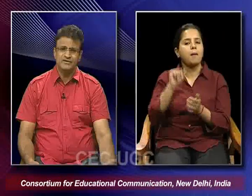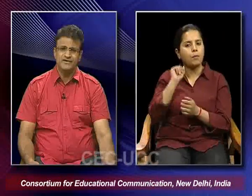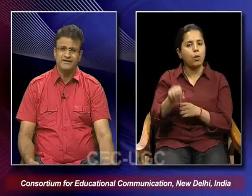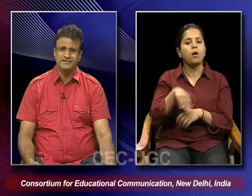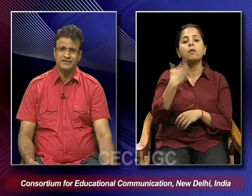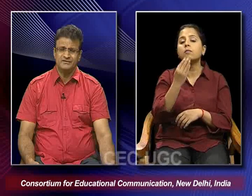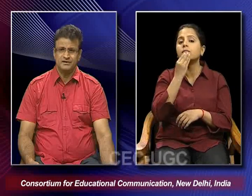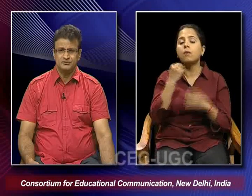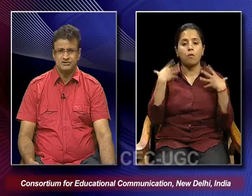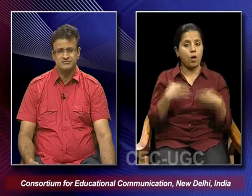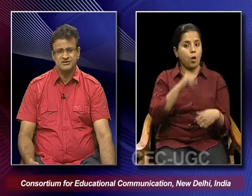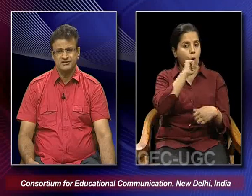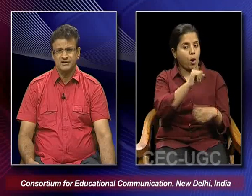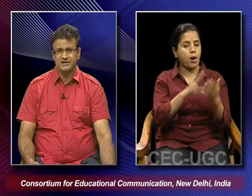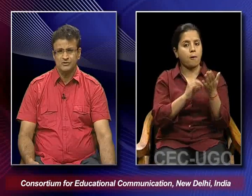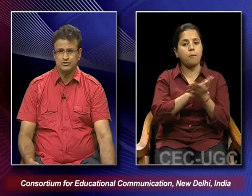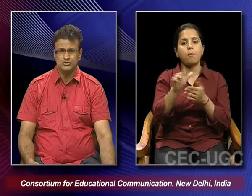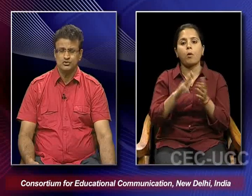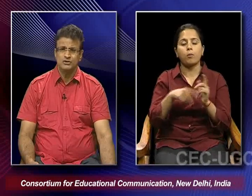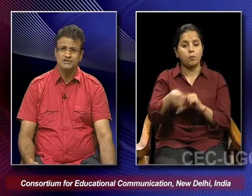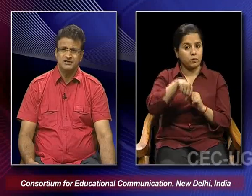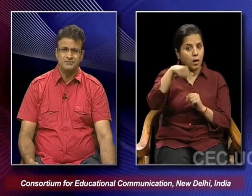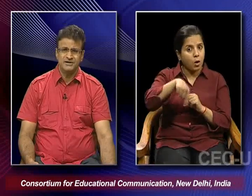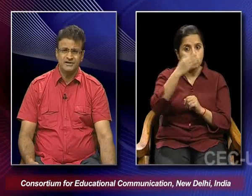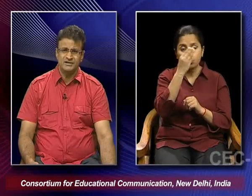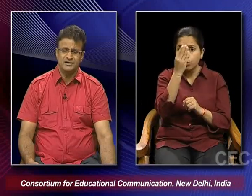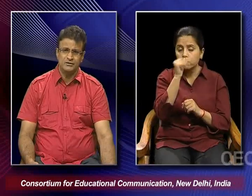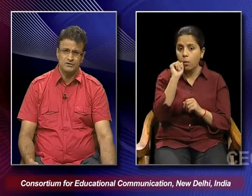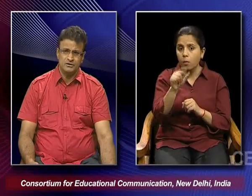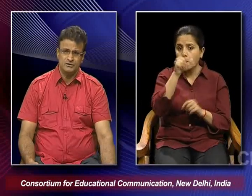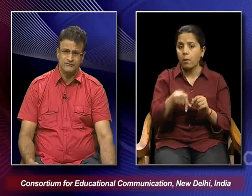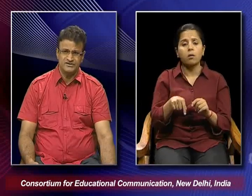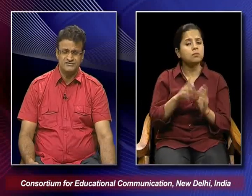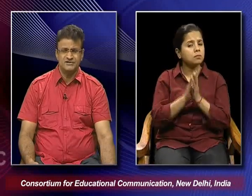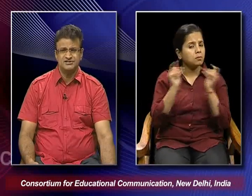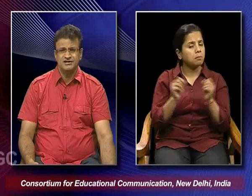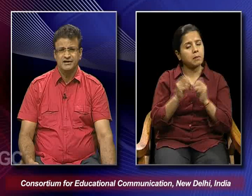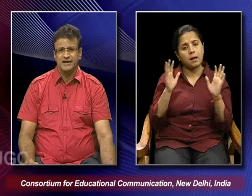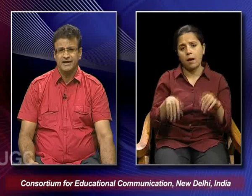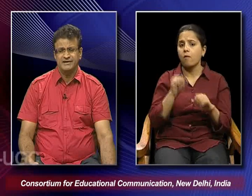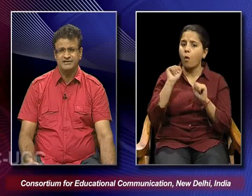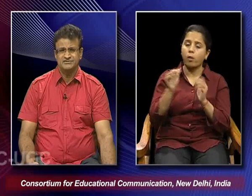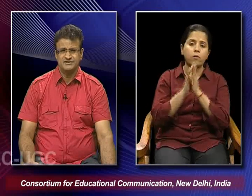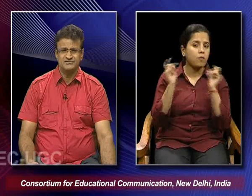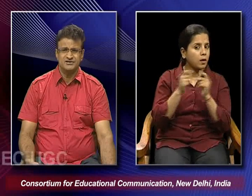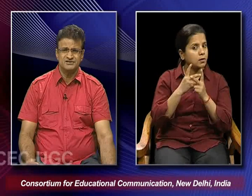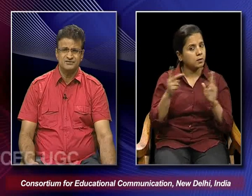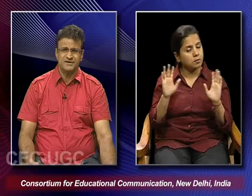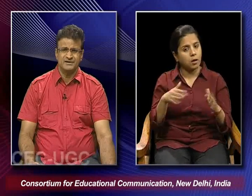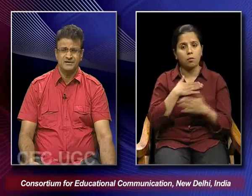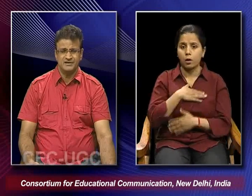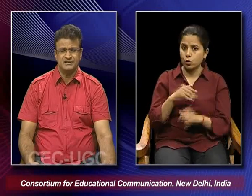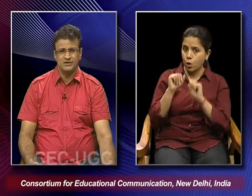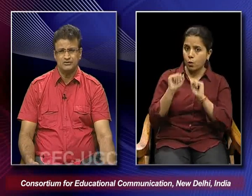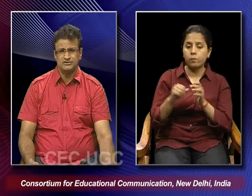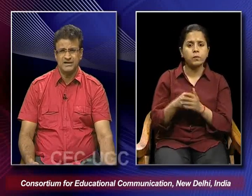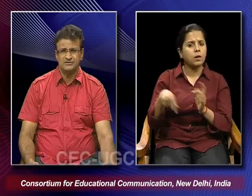we find that Muslims in India are also celebrating a lot of festivals. And these festivals when